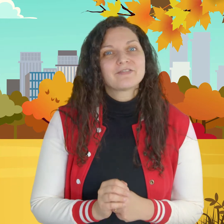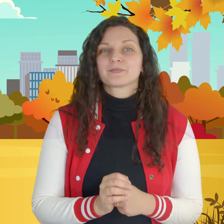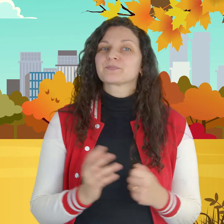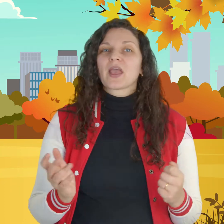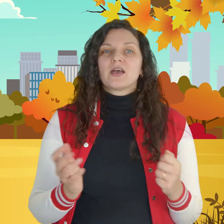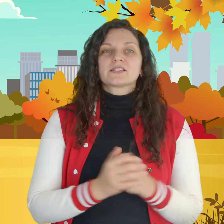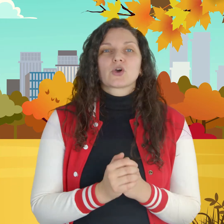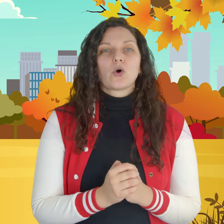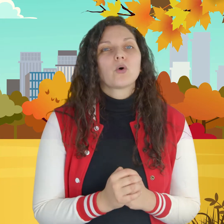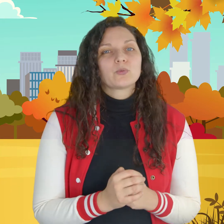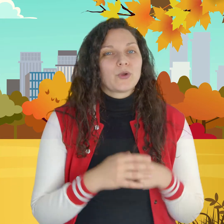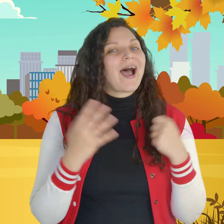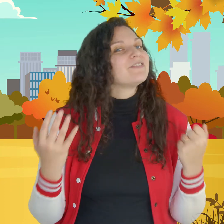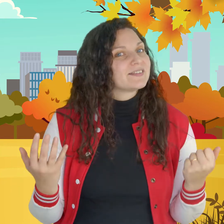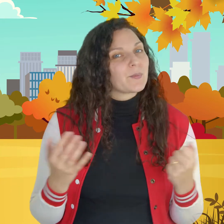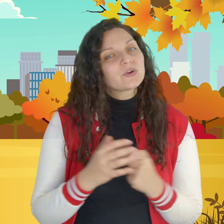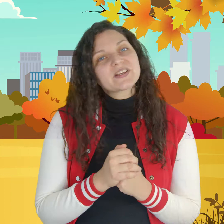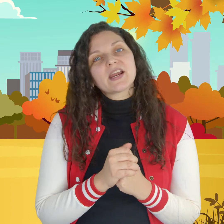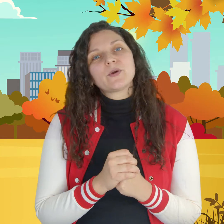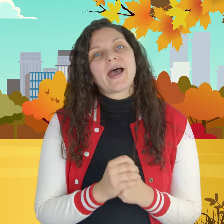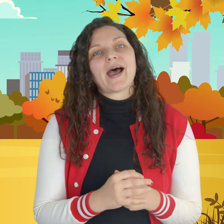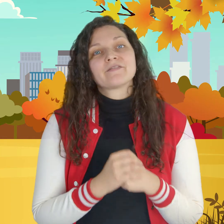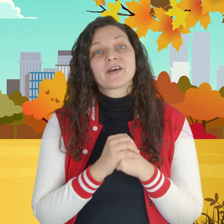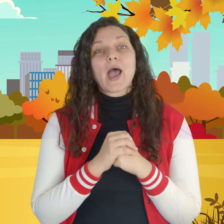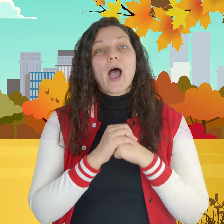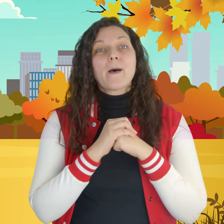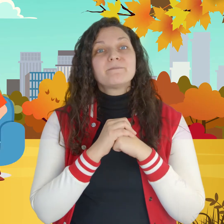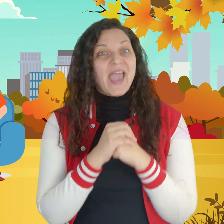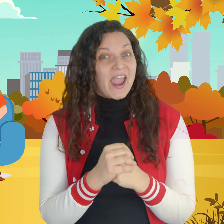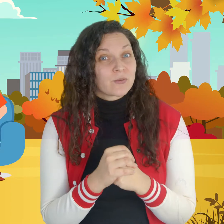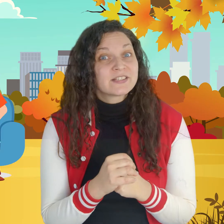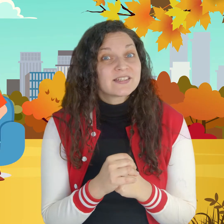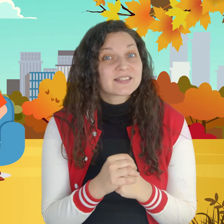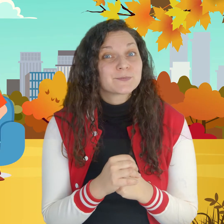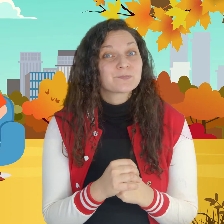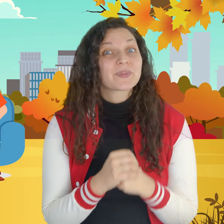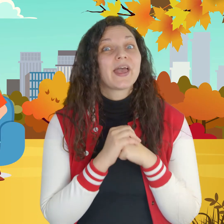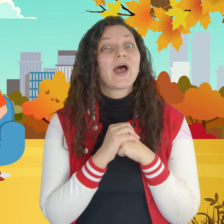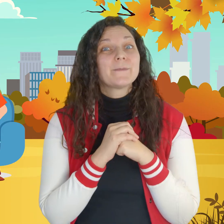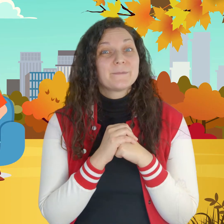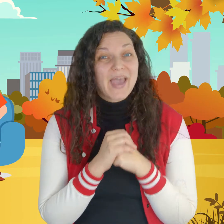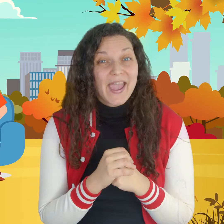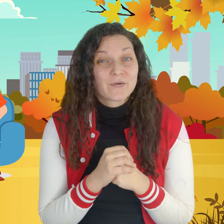so we have examples here we have parents parents